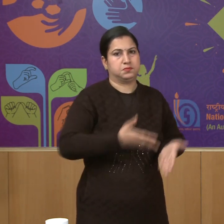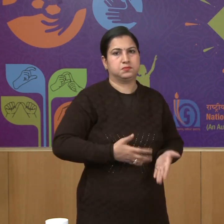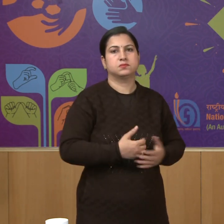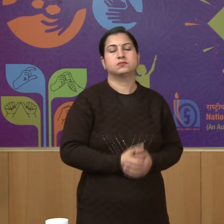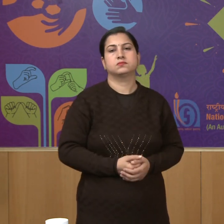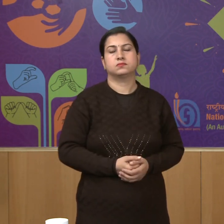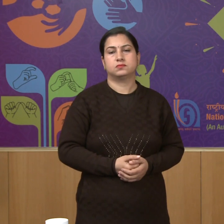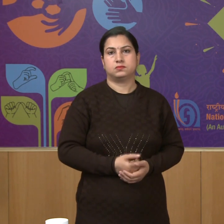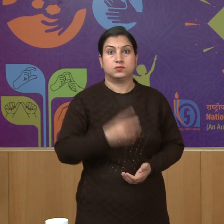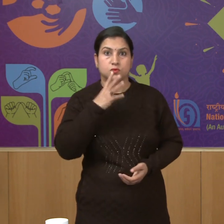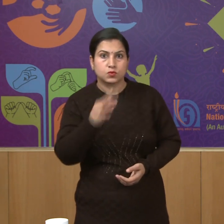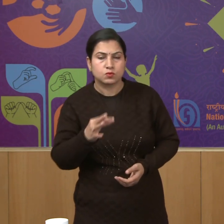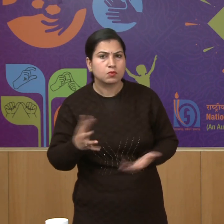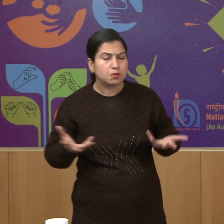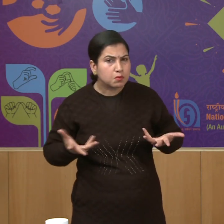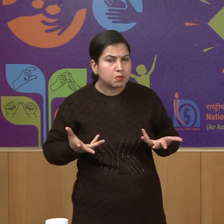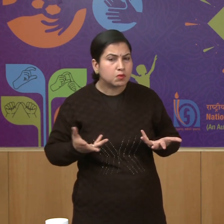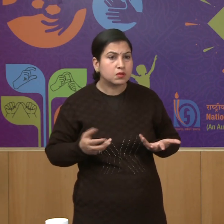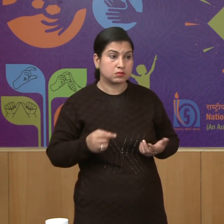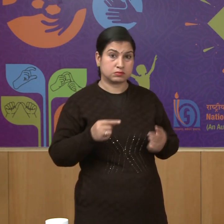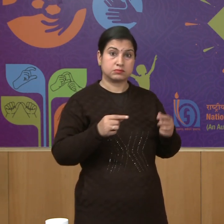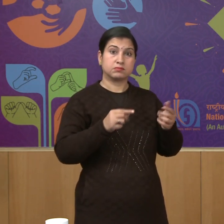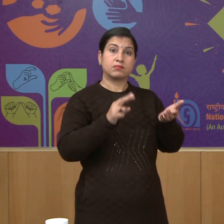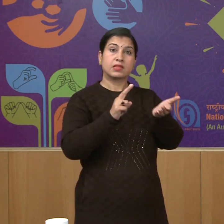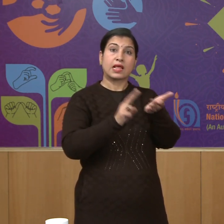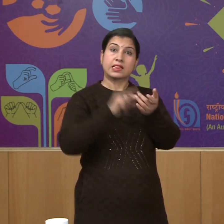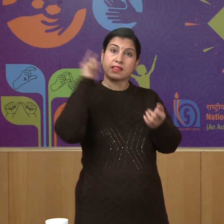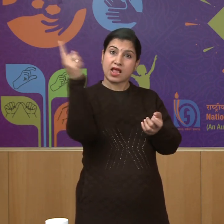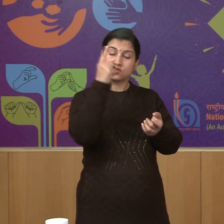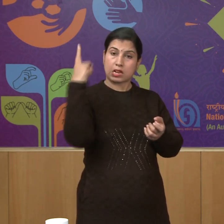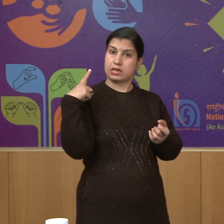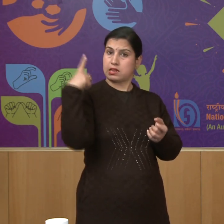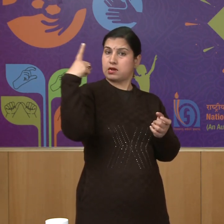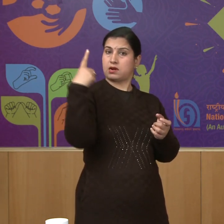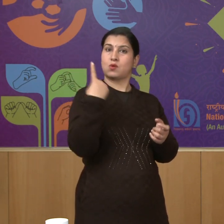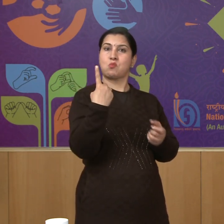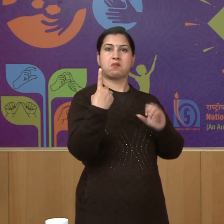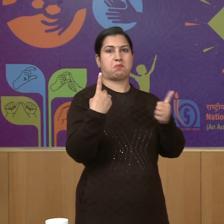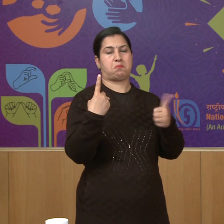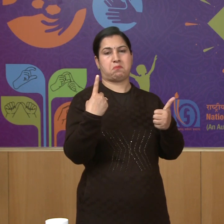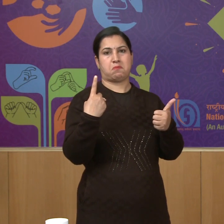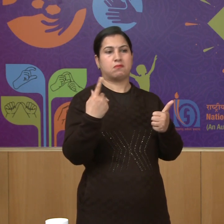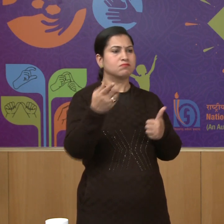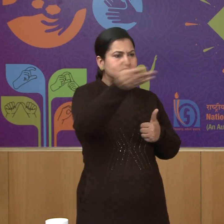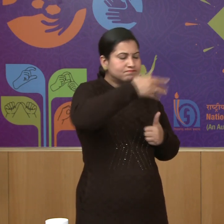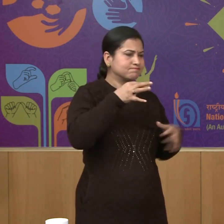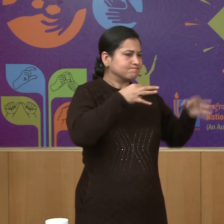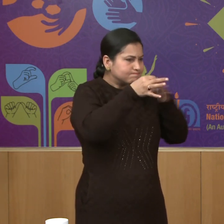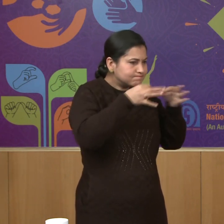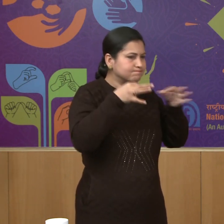in fact there was no national leader who could lead the movement who and give